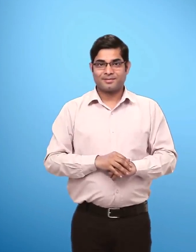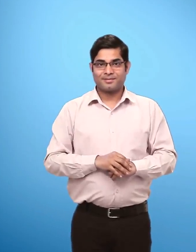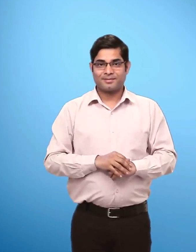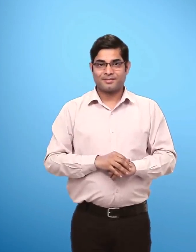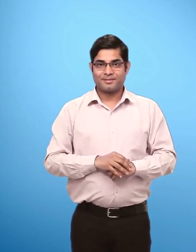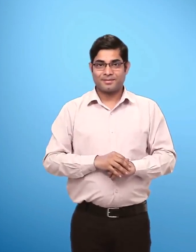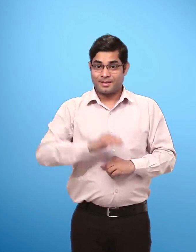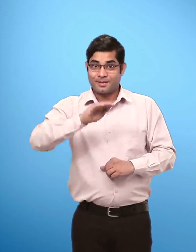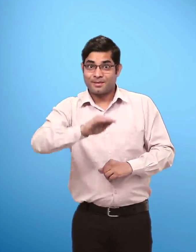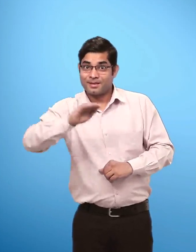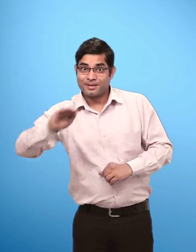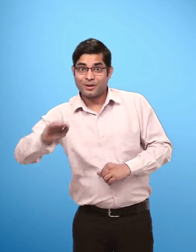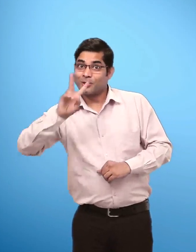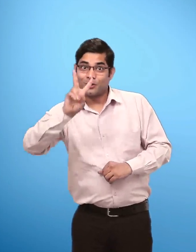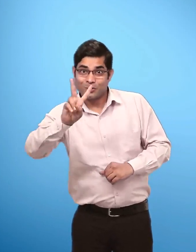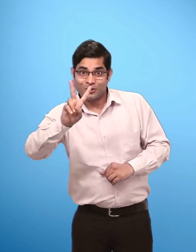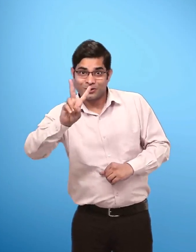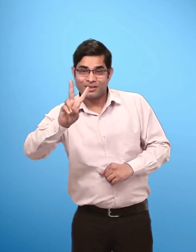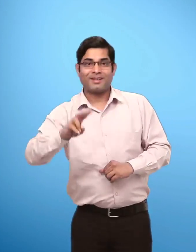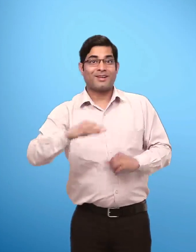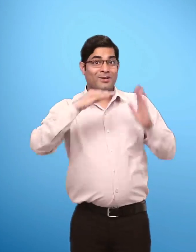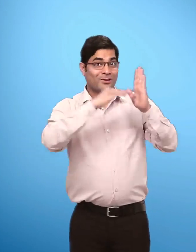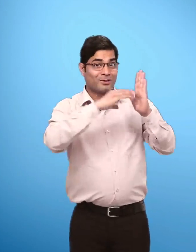Two little children Go to the zoo